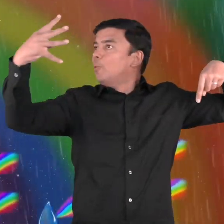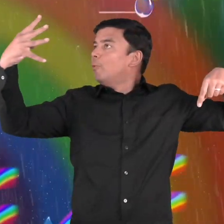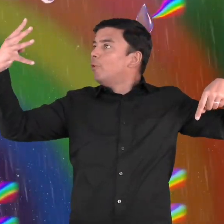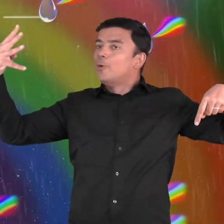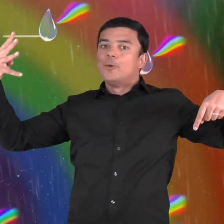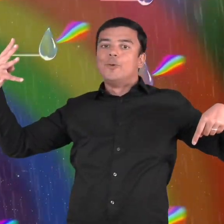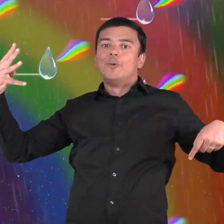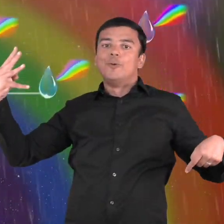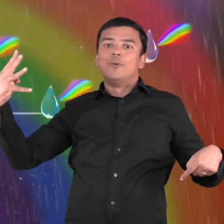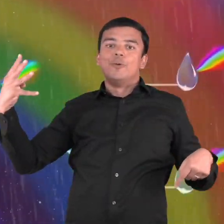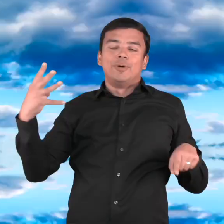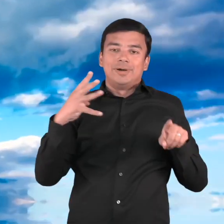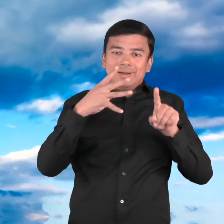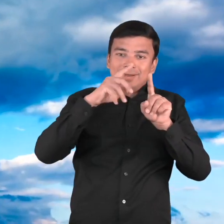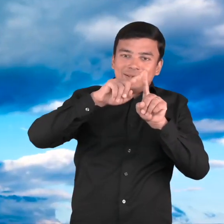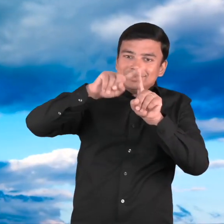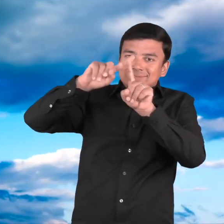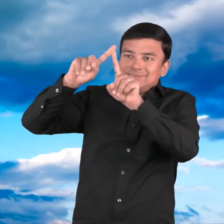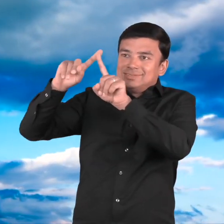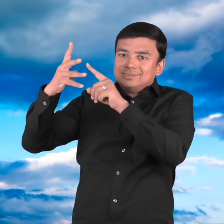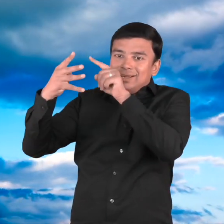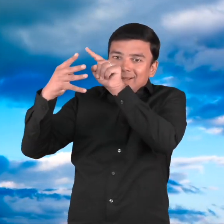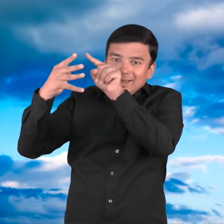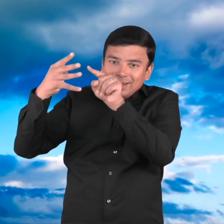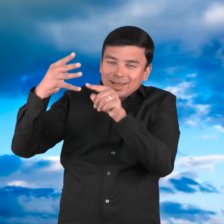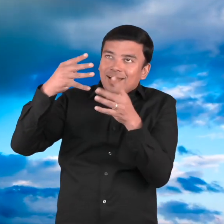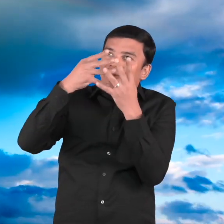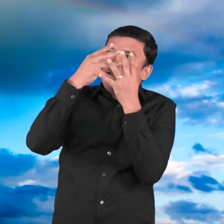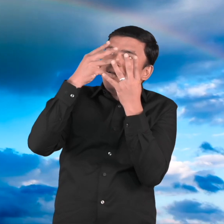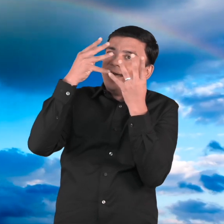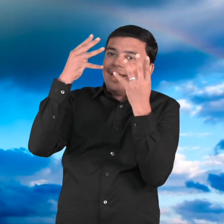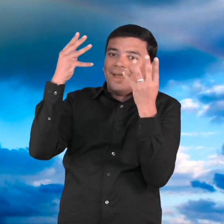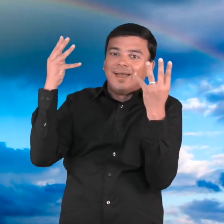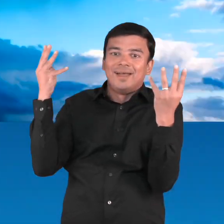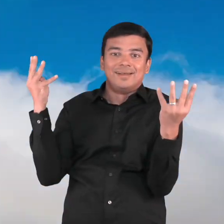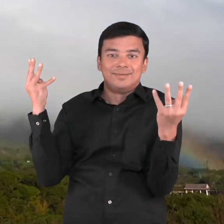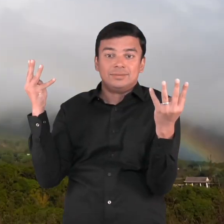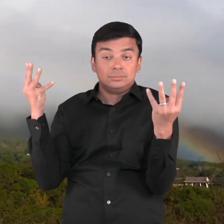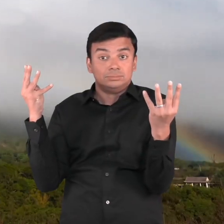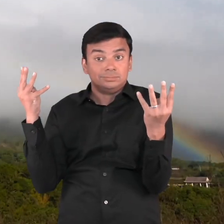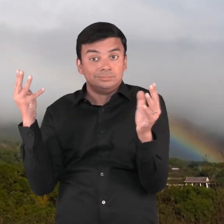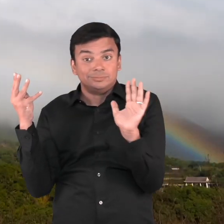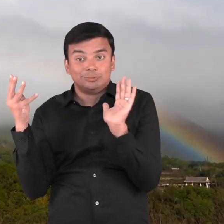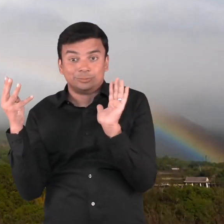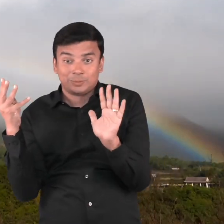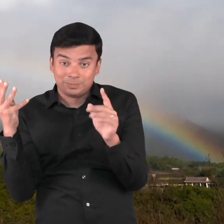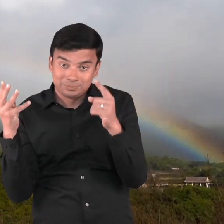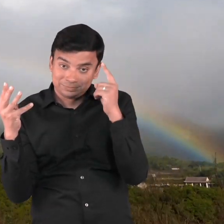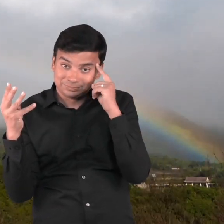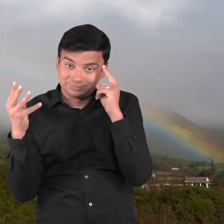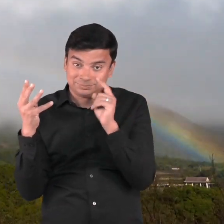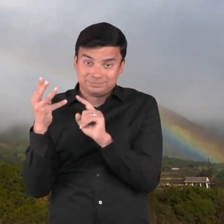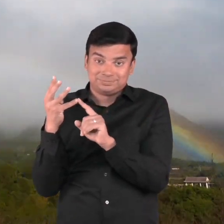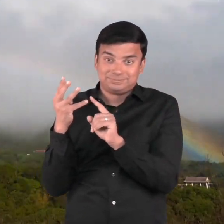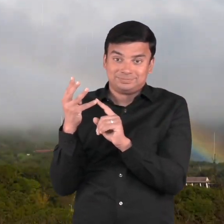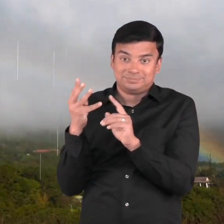rainbow. This means that in order for a rainbow to form, there must be raindrops